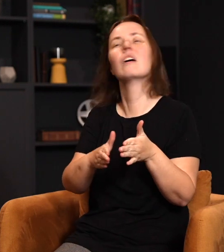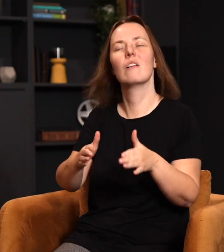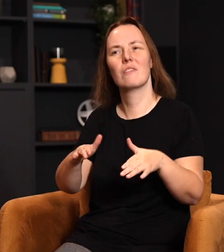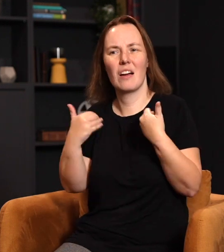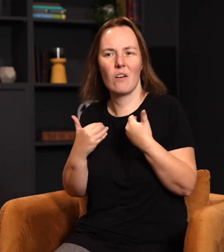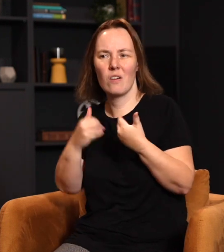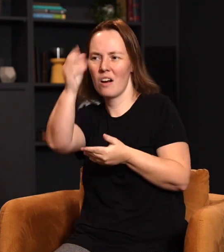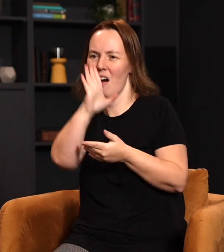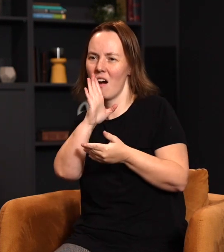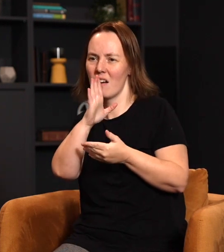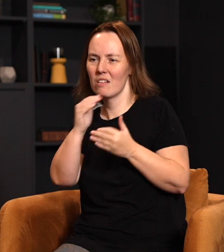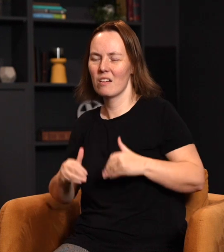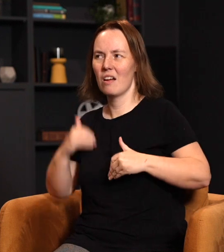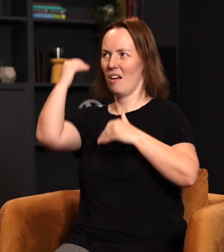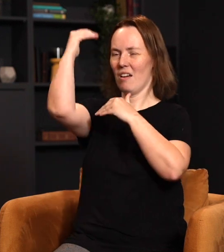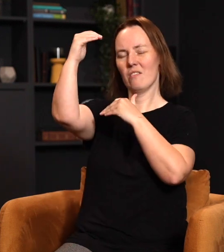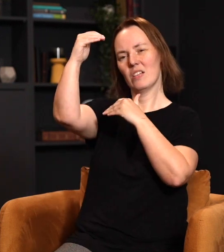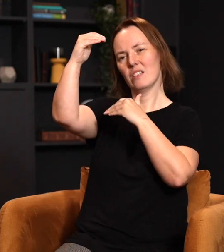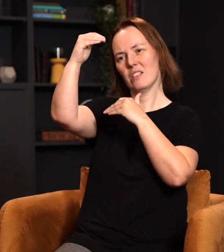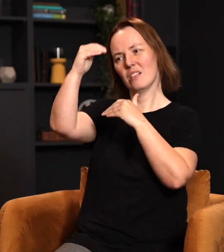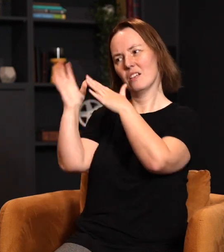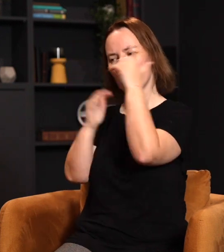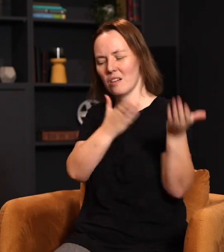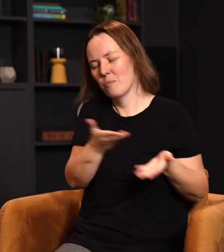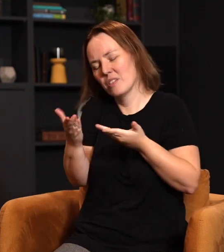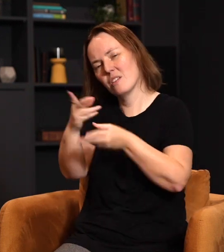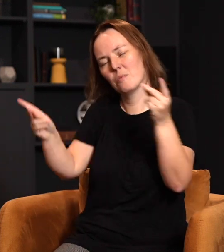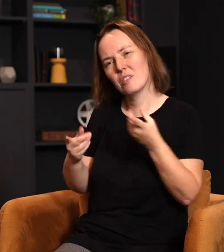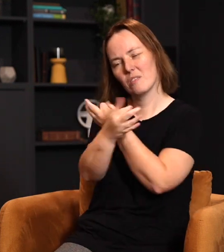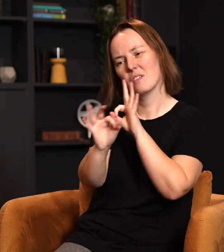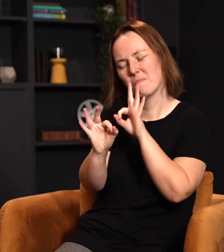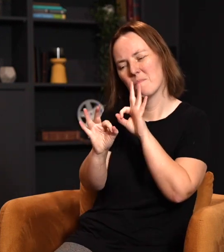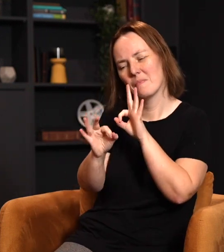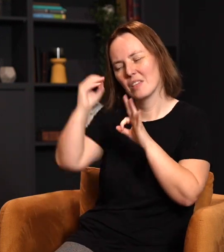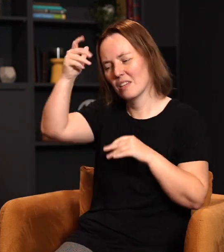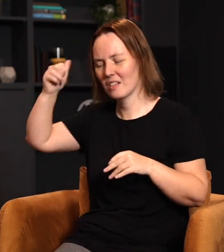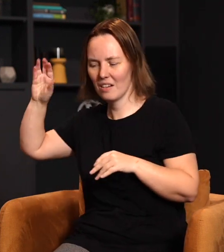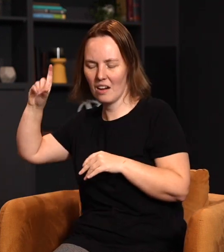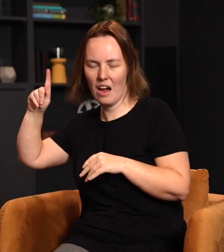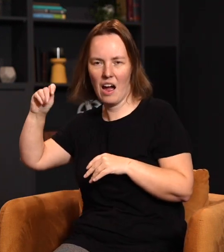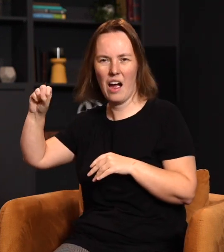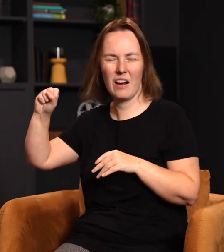city, blesses a city, brings it into a place of freedom. I think of, I think it's back in Acts chapter 8, I believe, where